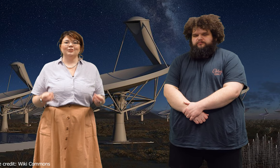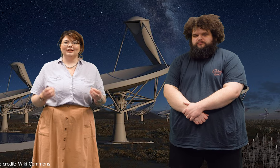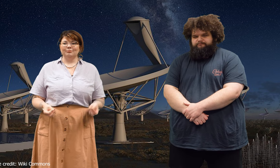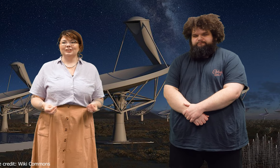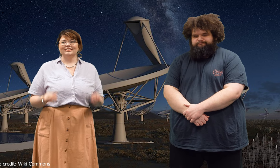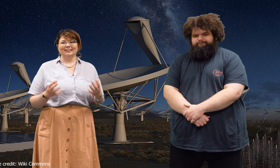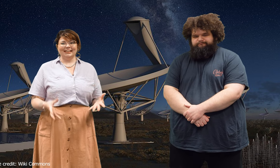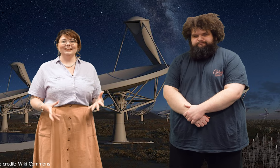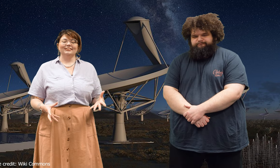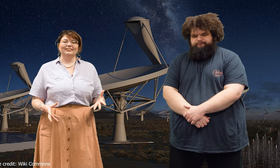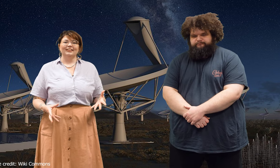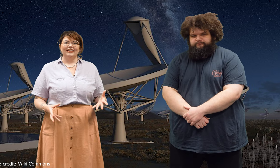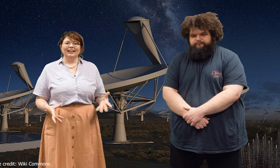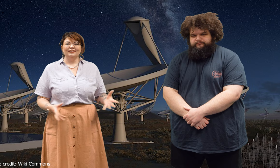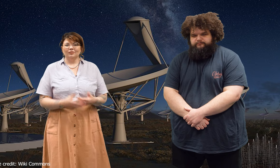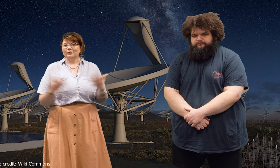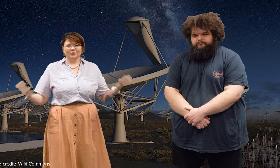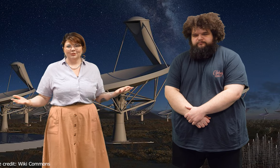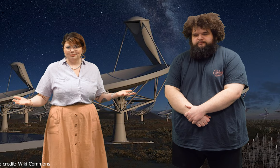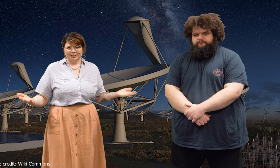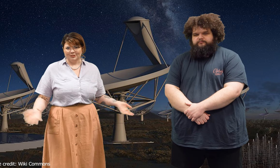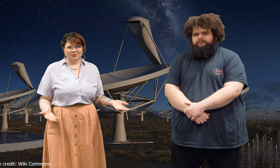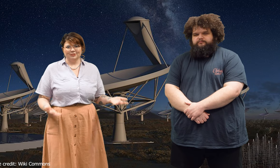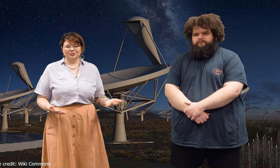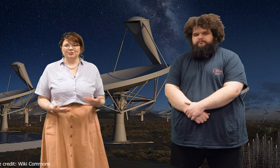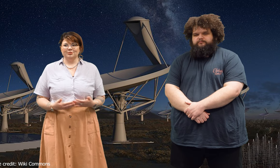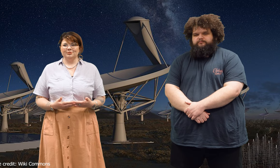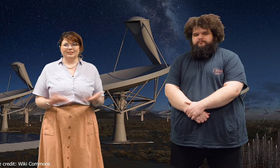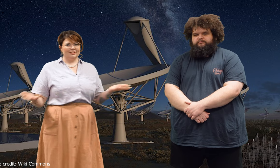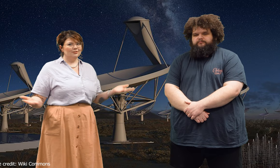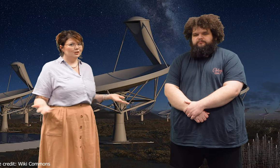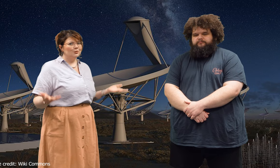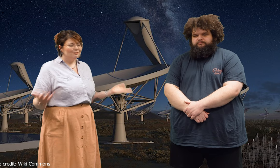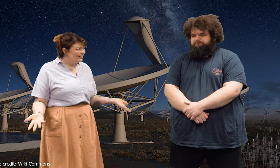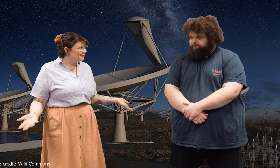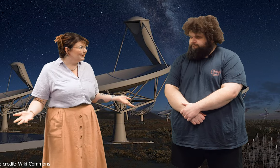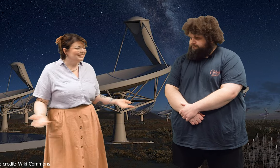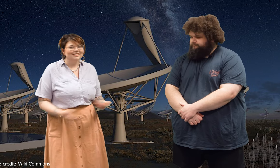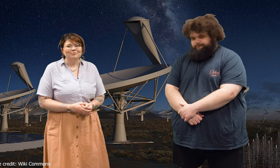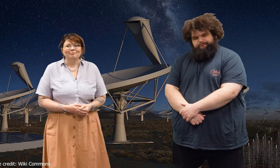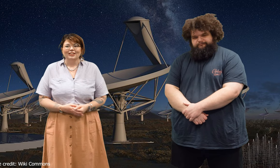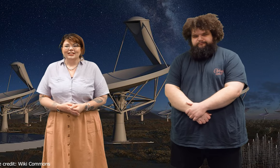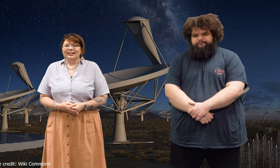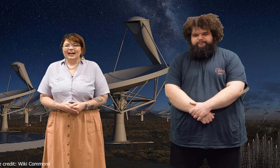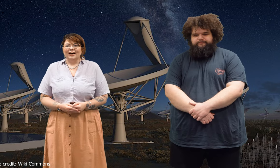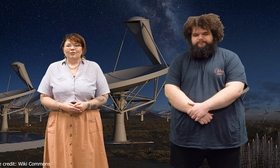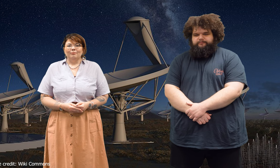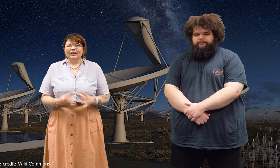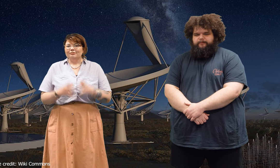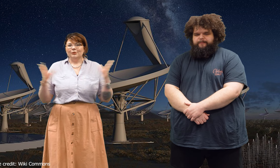images to date, and also be conducive to technological advancements. And of